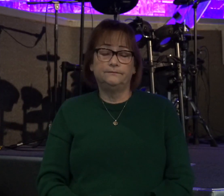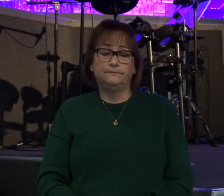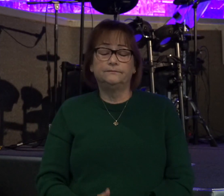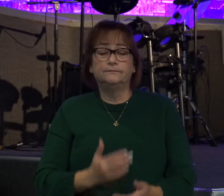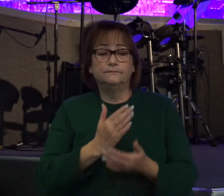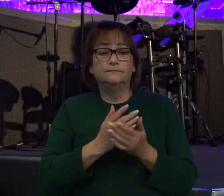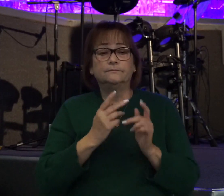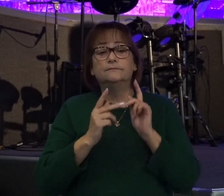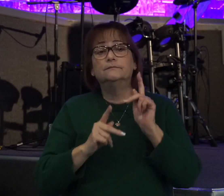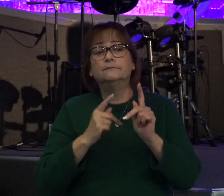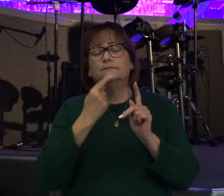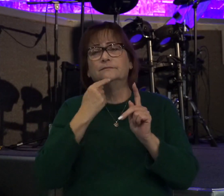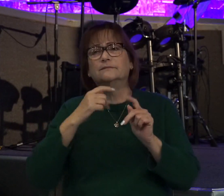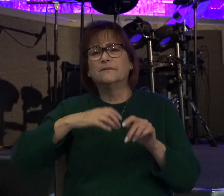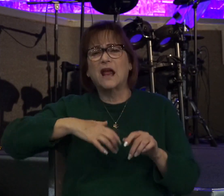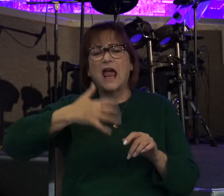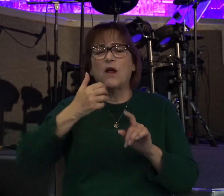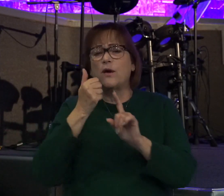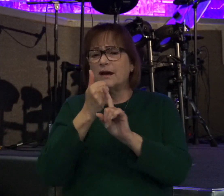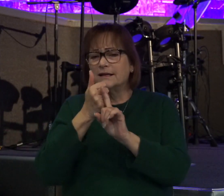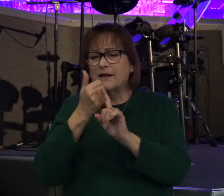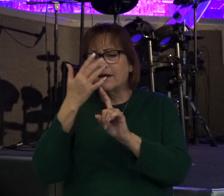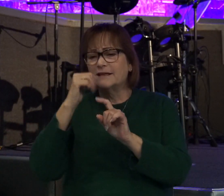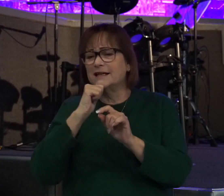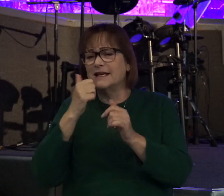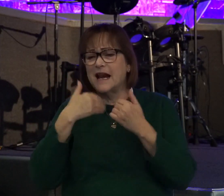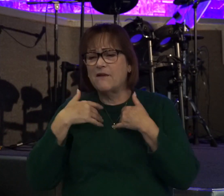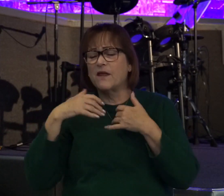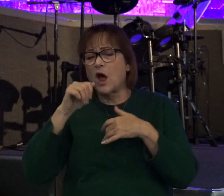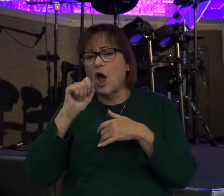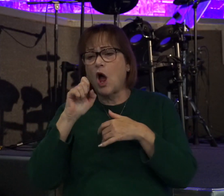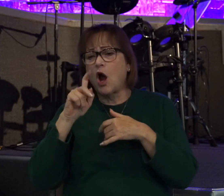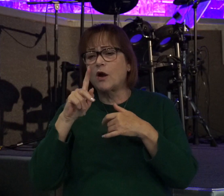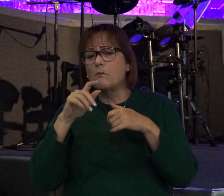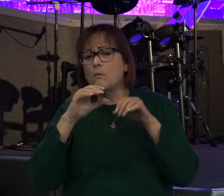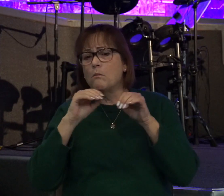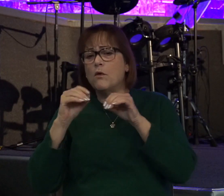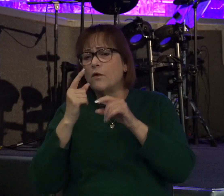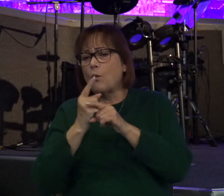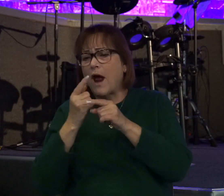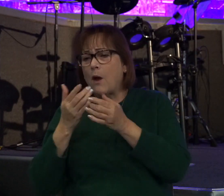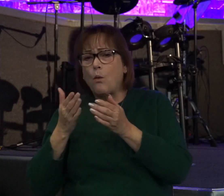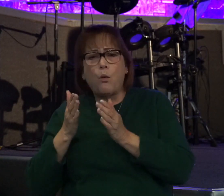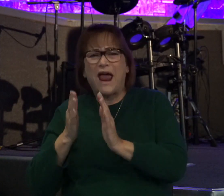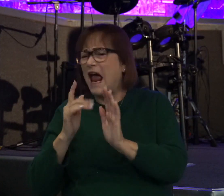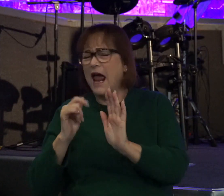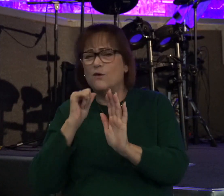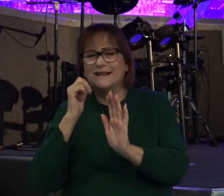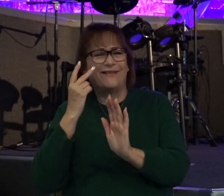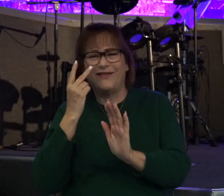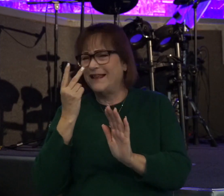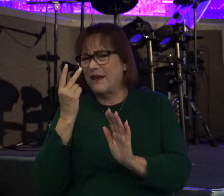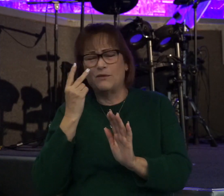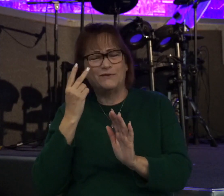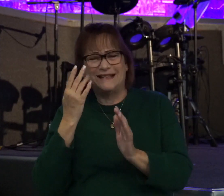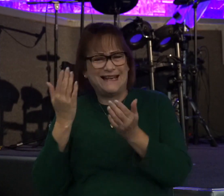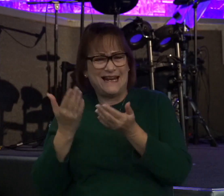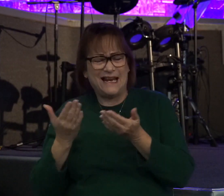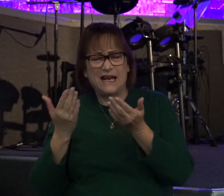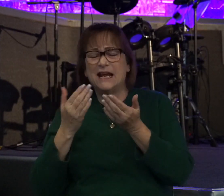will say, Well, he was angry at himself because he didn't have the ark move the right way. I don't think that's what we're seeing here. David became angry